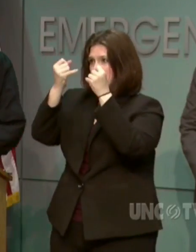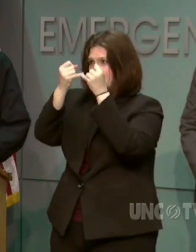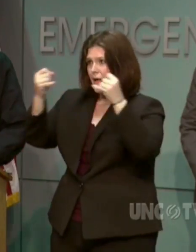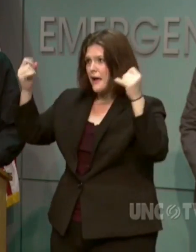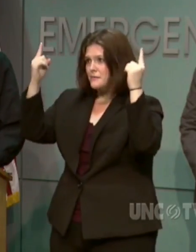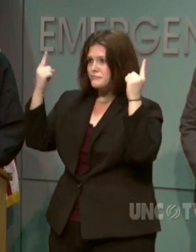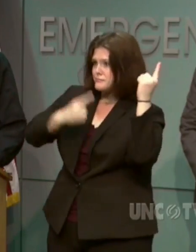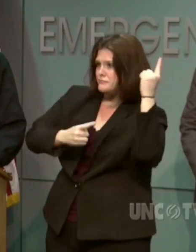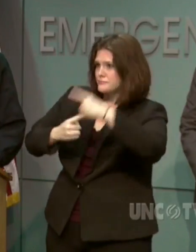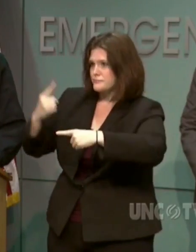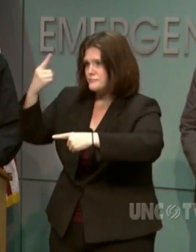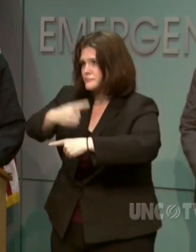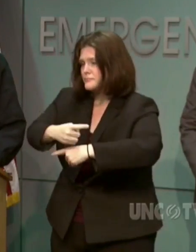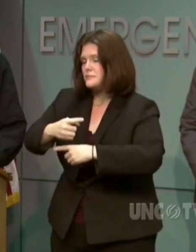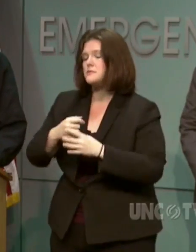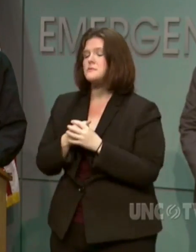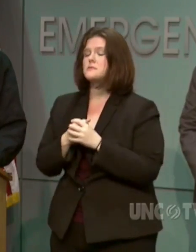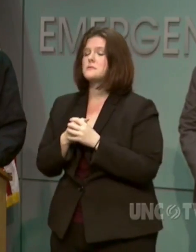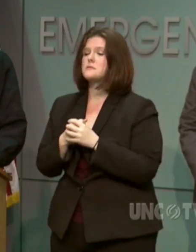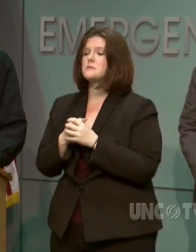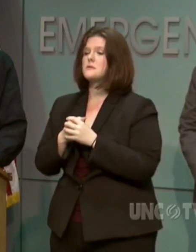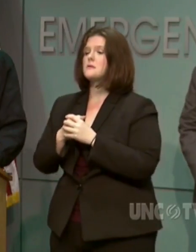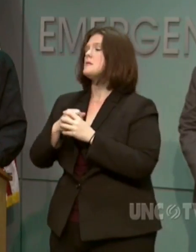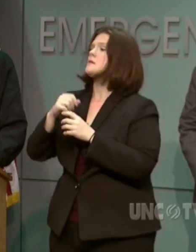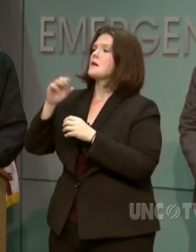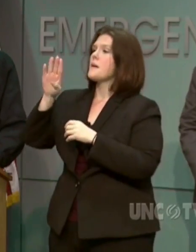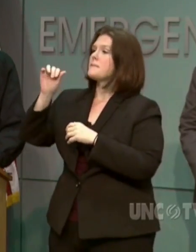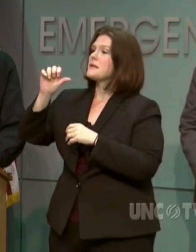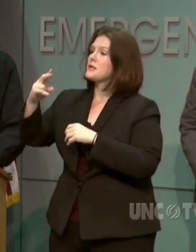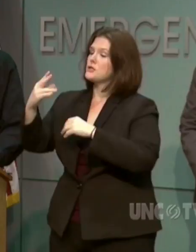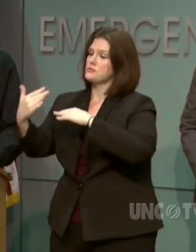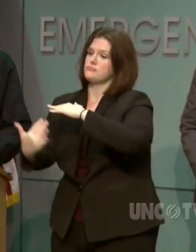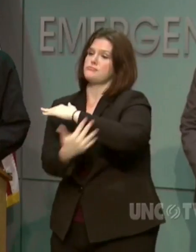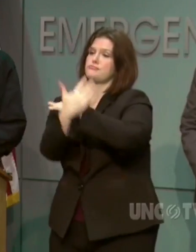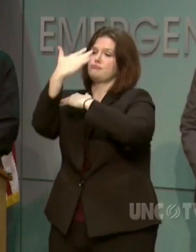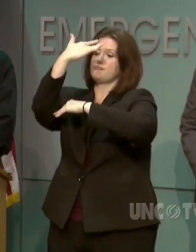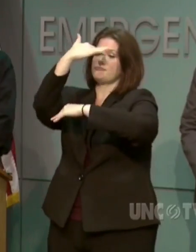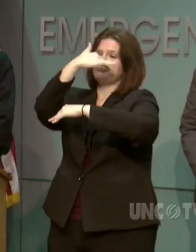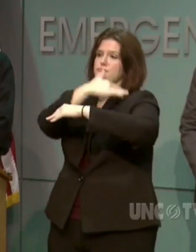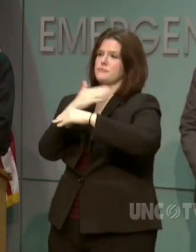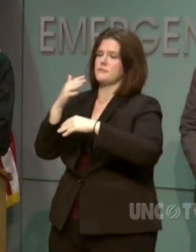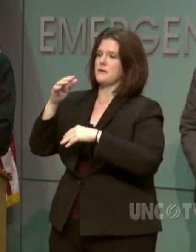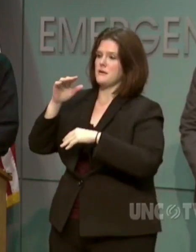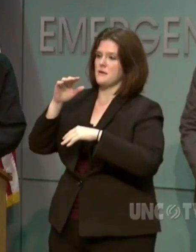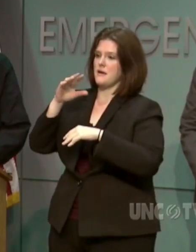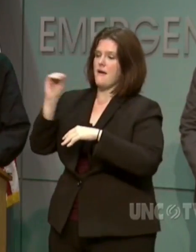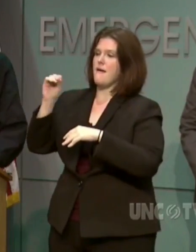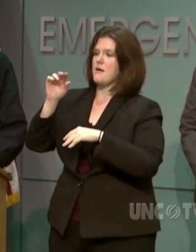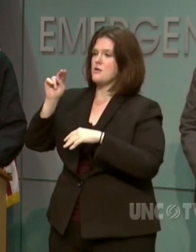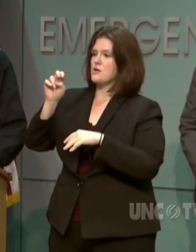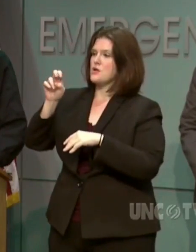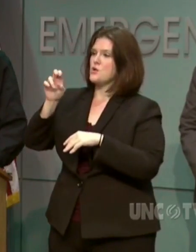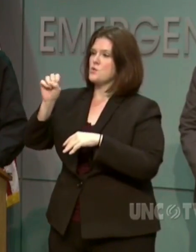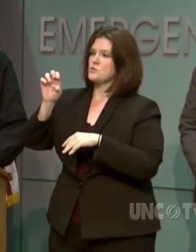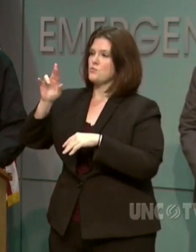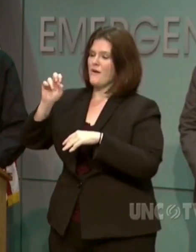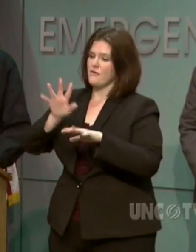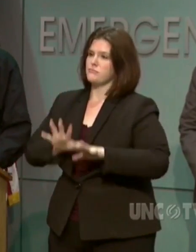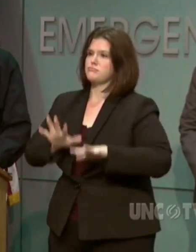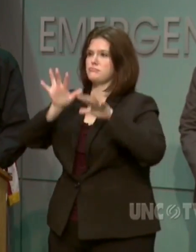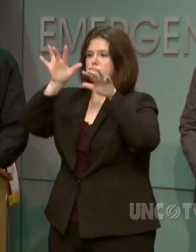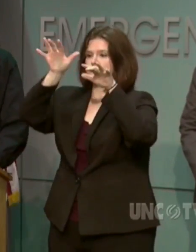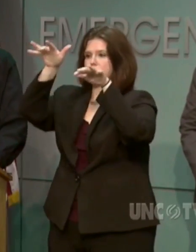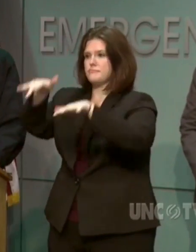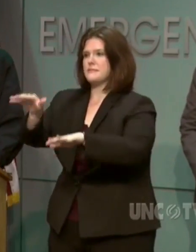We've seen storm surge as high as 10 feet on the Neuse River. And we're also seeing flooding